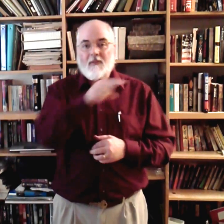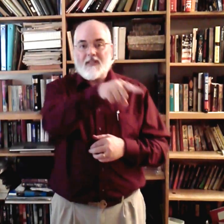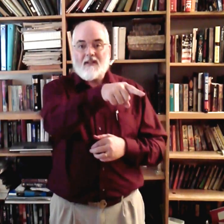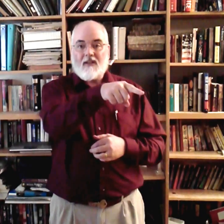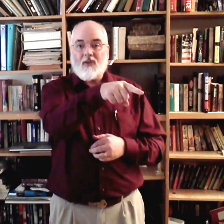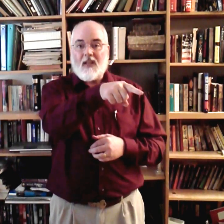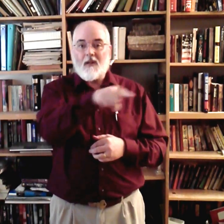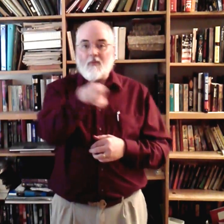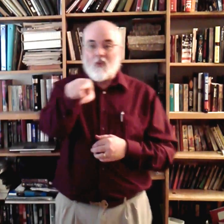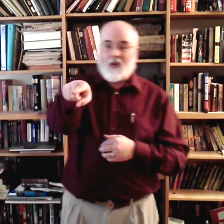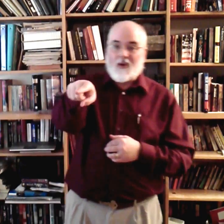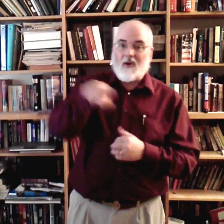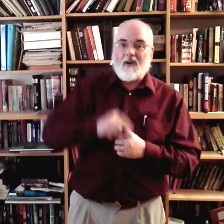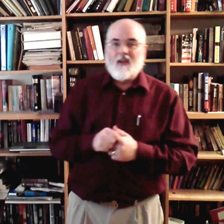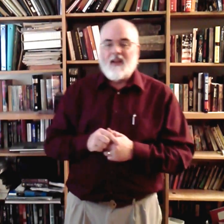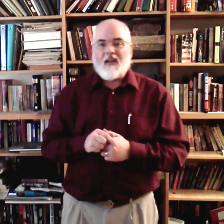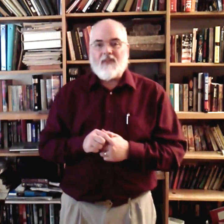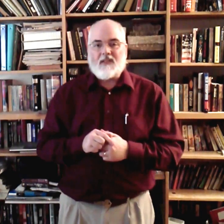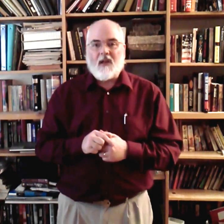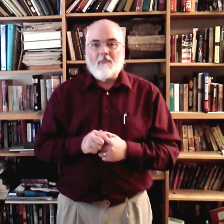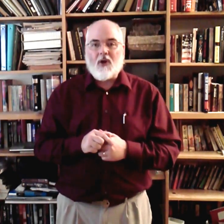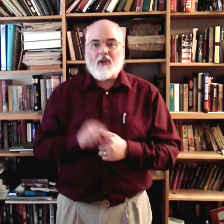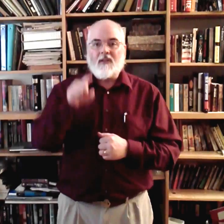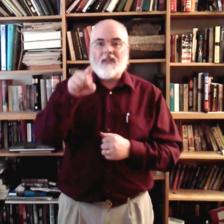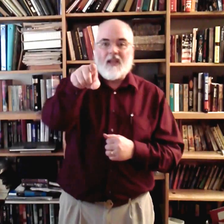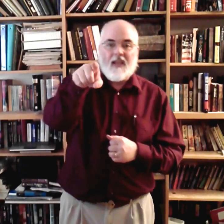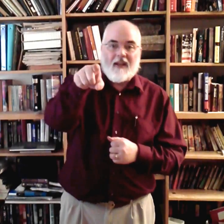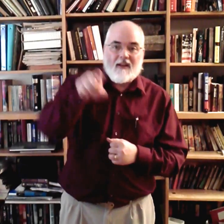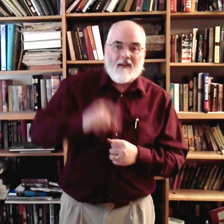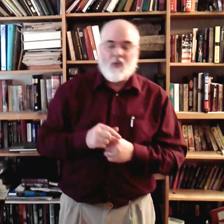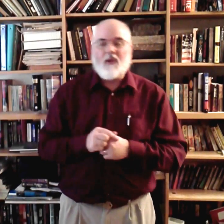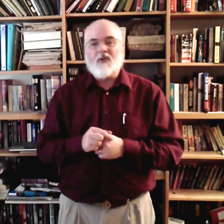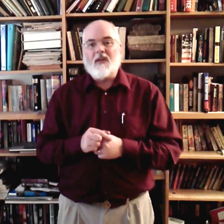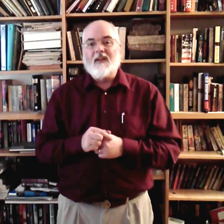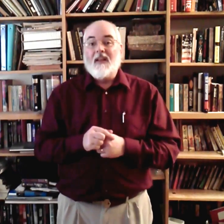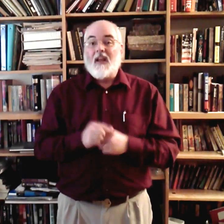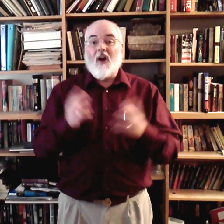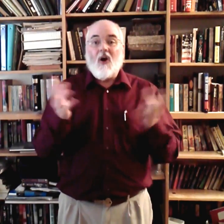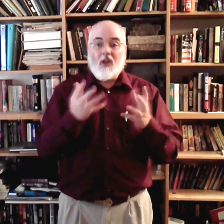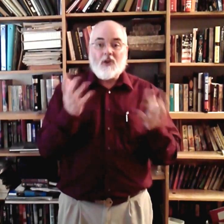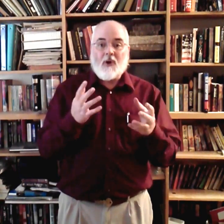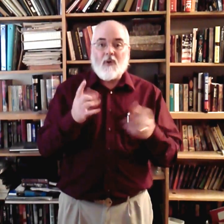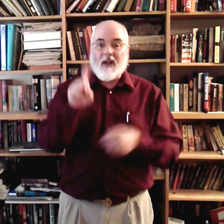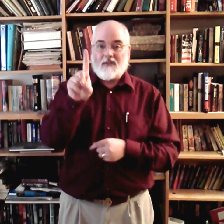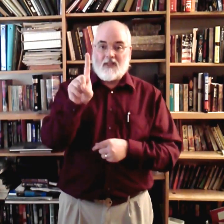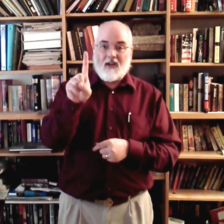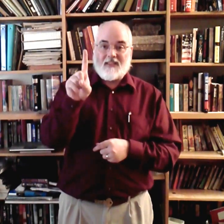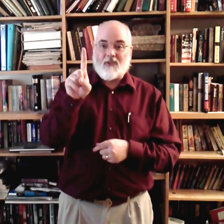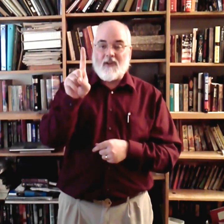it's him or her. If it's a book, you can say it and point to it. All of those pronouns are this finger.